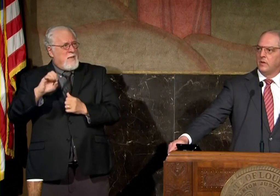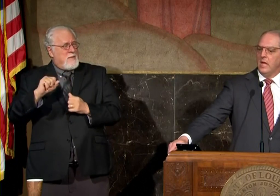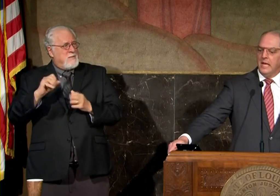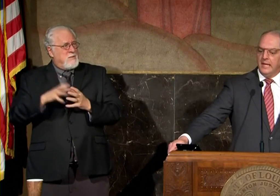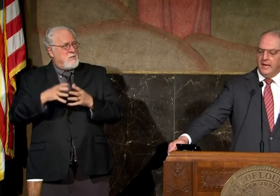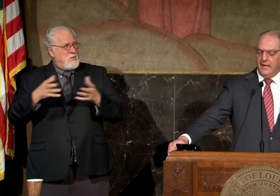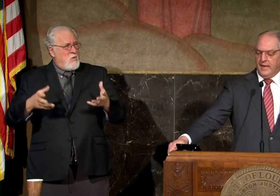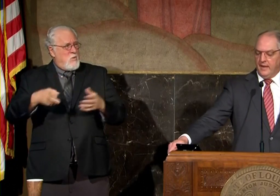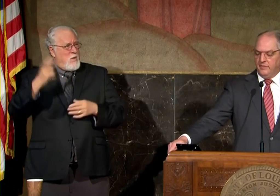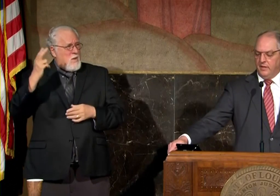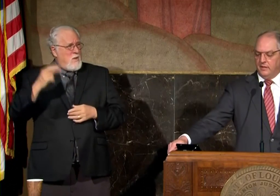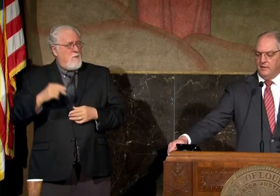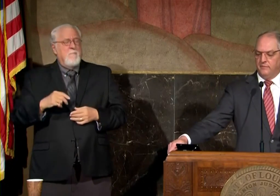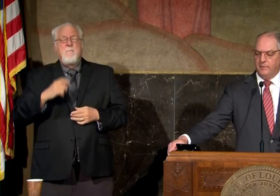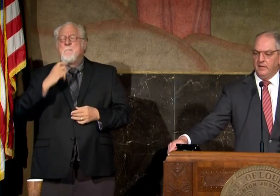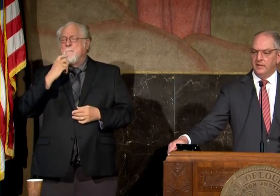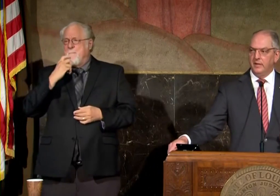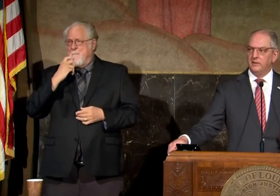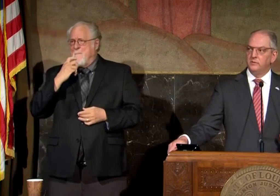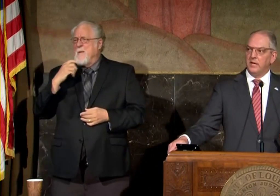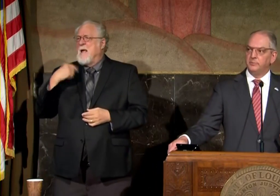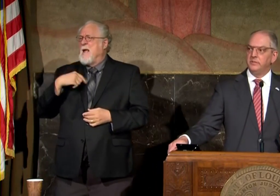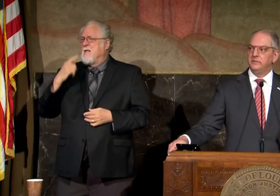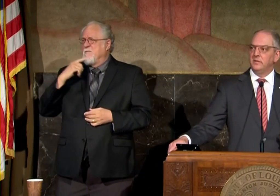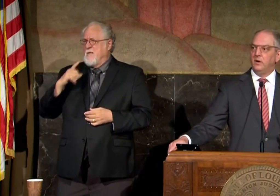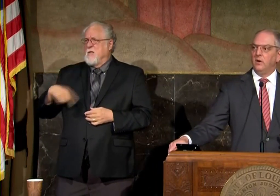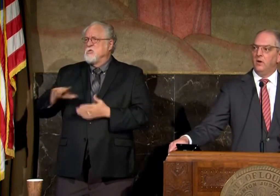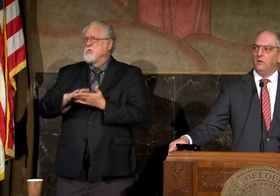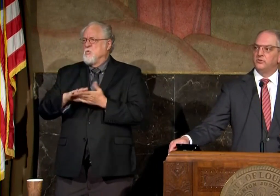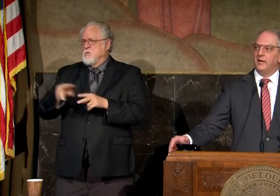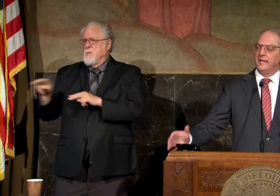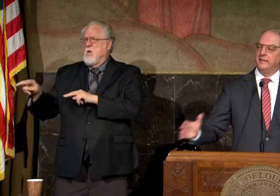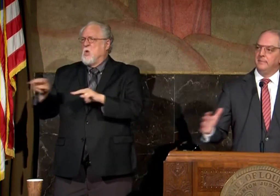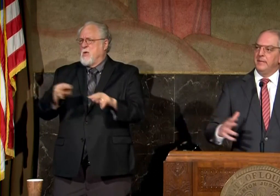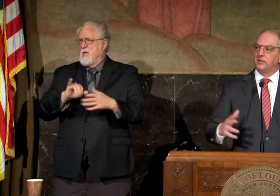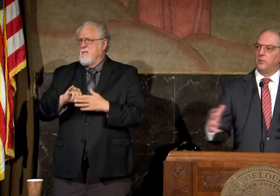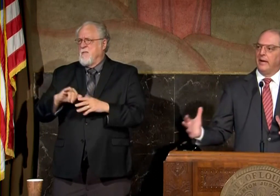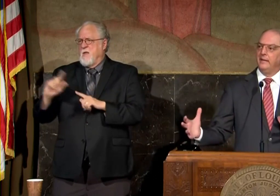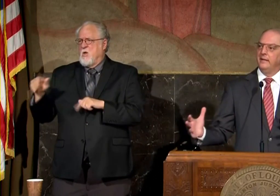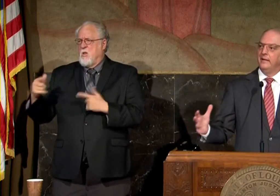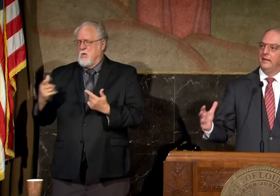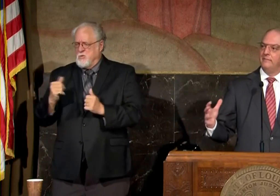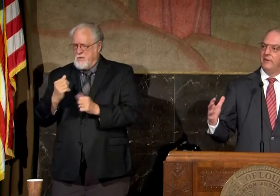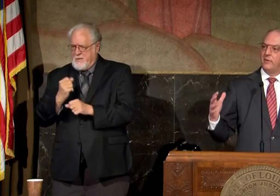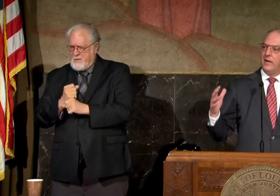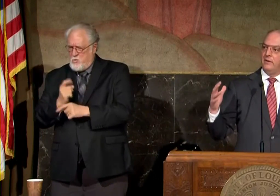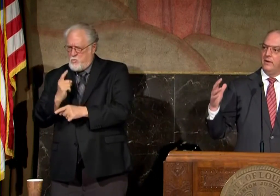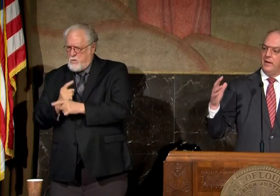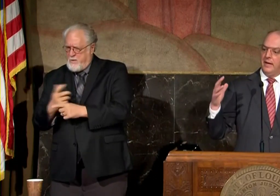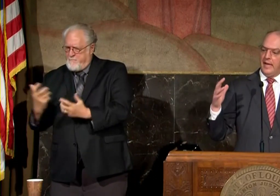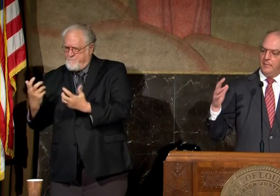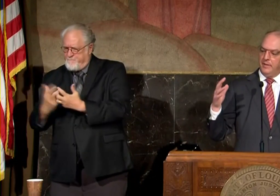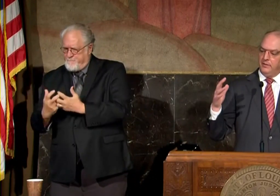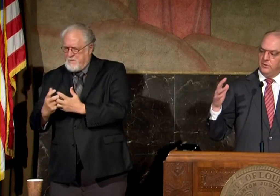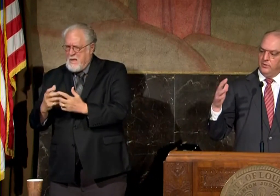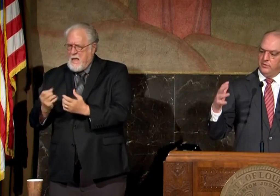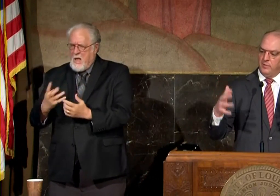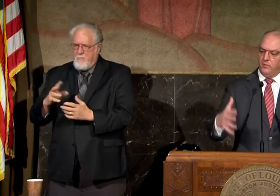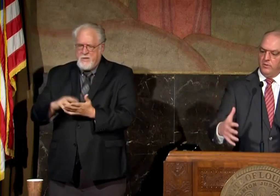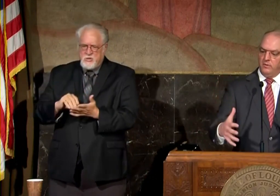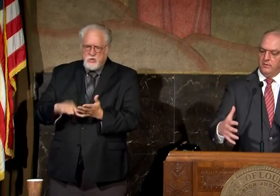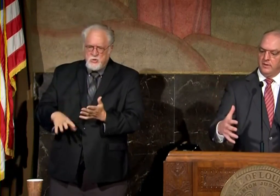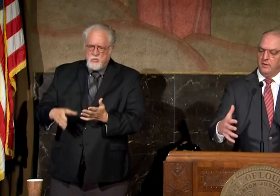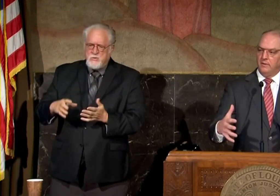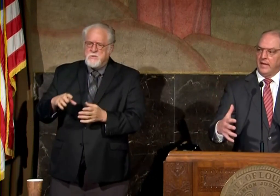they are yeah and i think they've been looking at those options all along trying to get the mix right and figuring out uh how many students